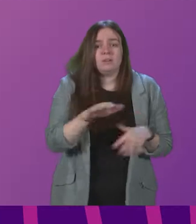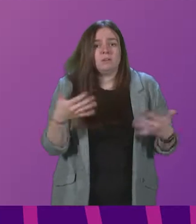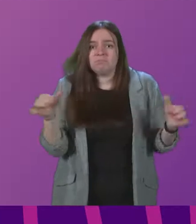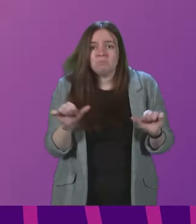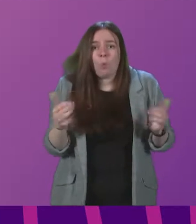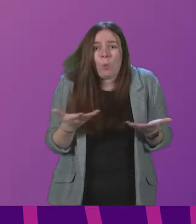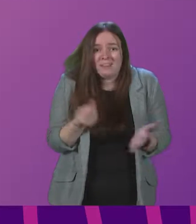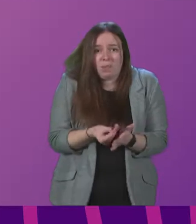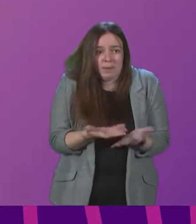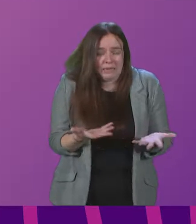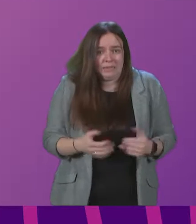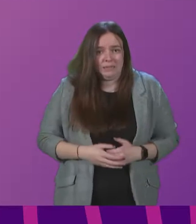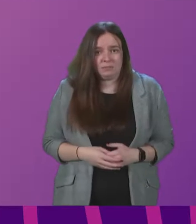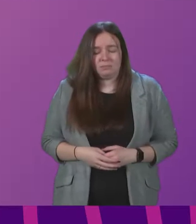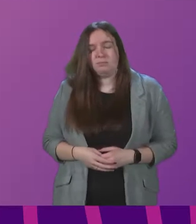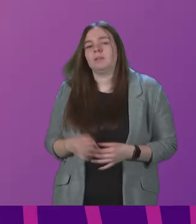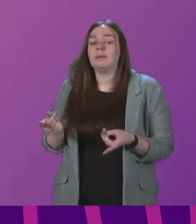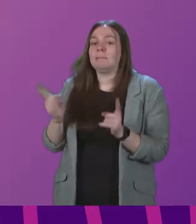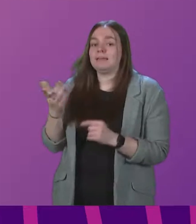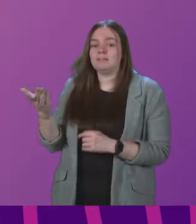where's the money? Minister.